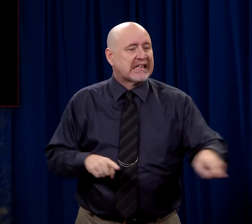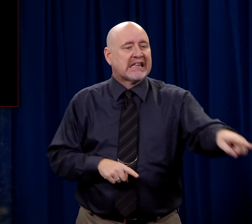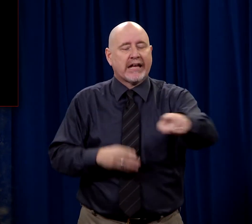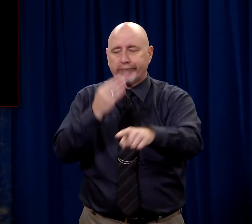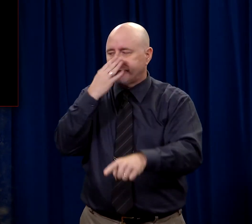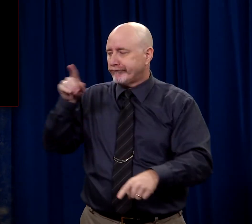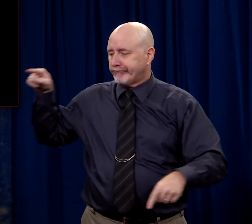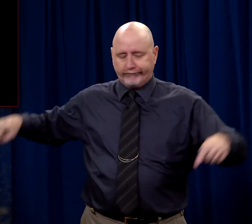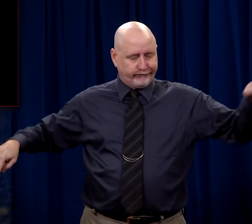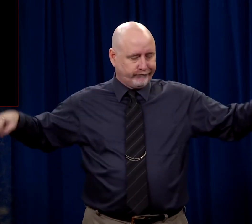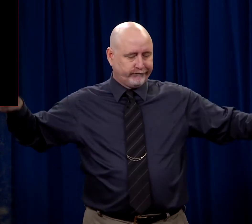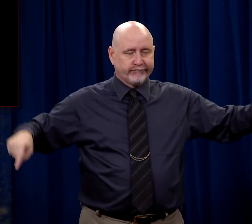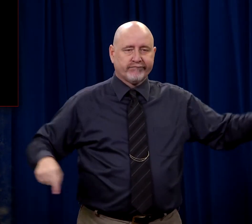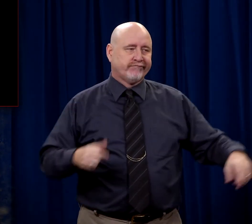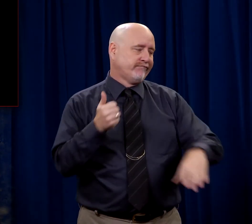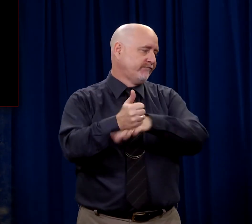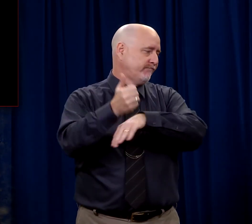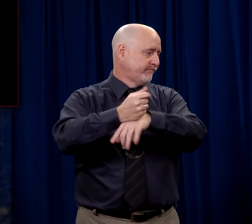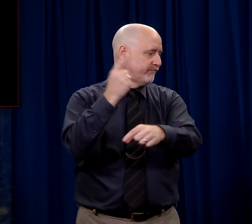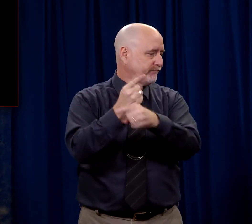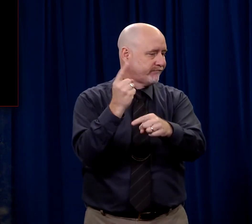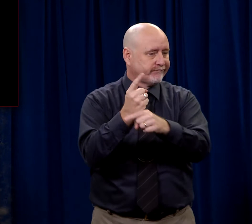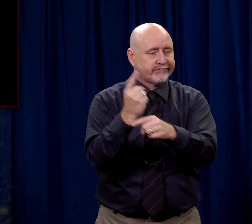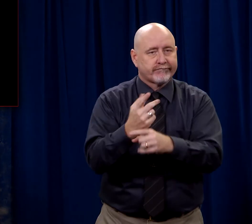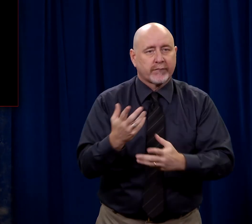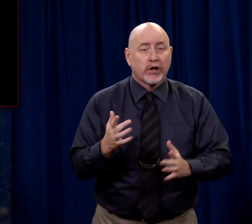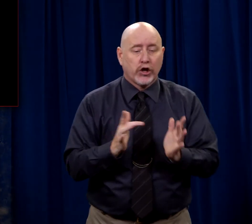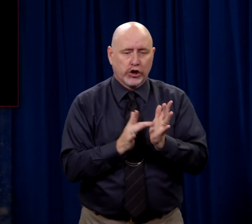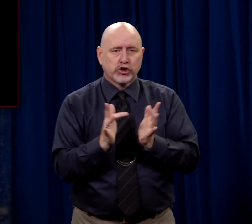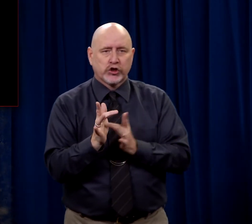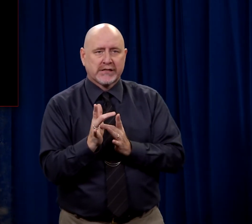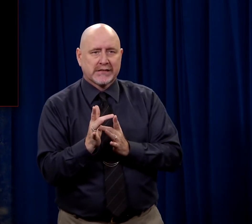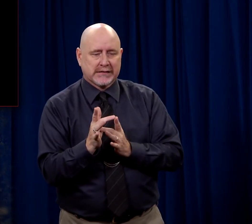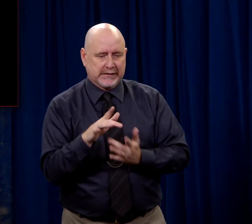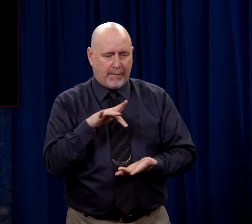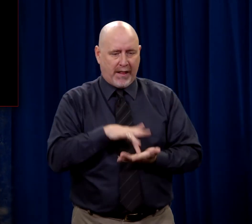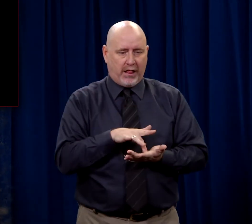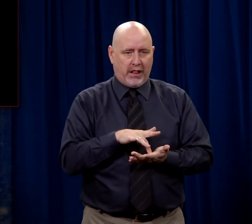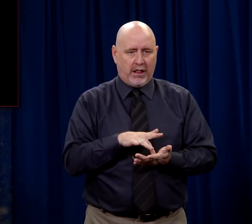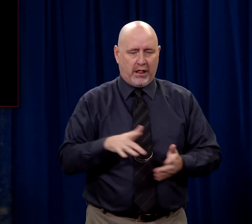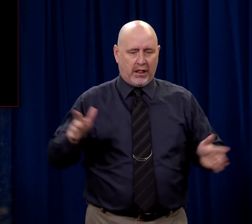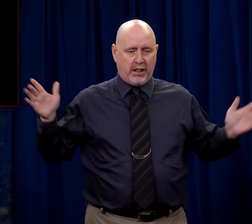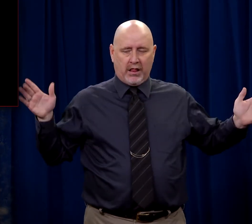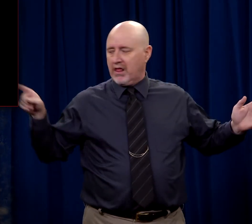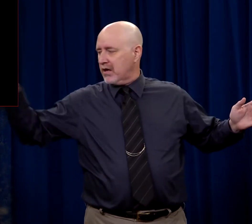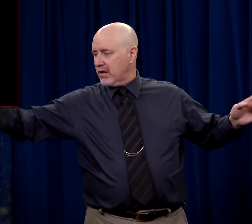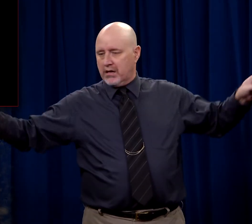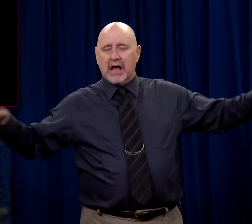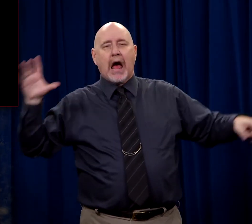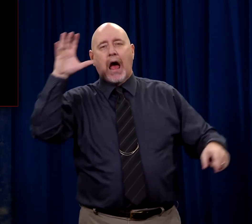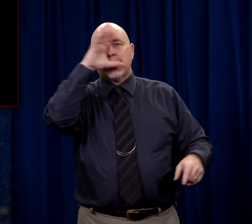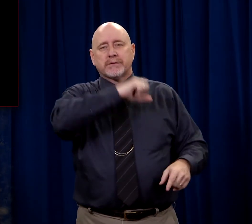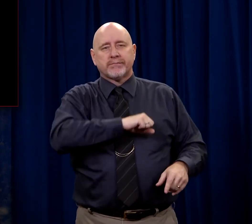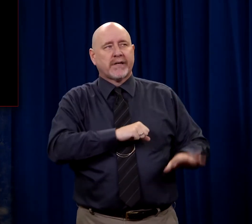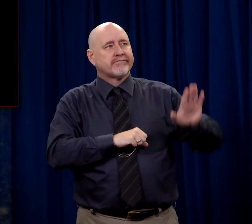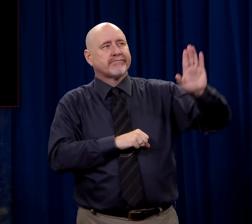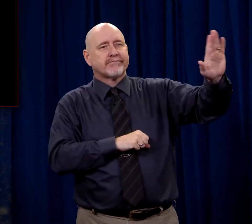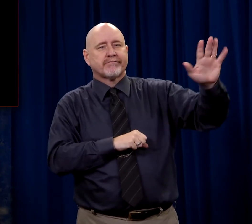Nobody seems to care much about them. They deserve what they're getting. And Jesus is sandwiched in between those two. I expect that was